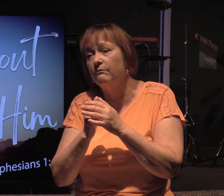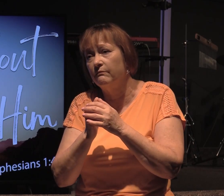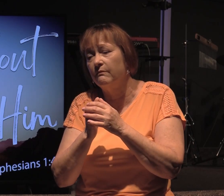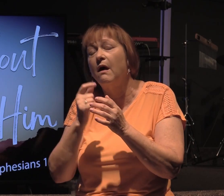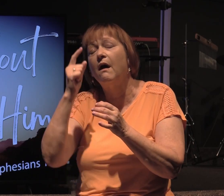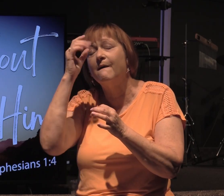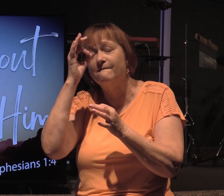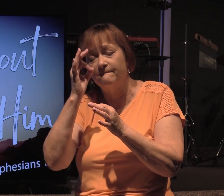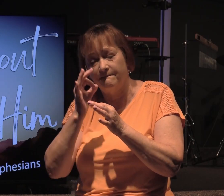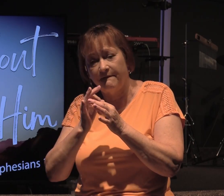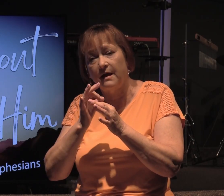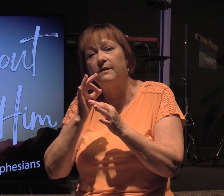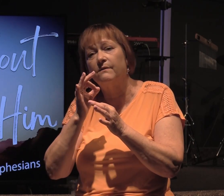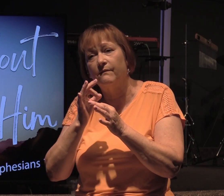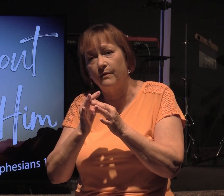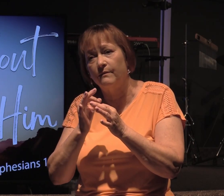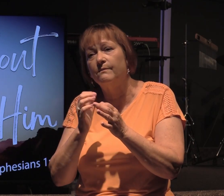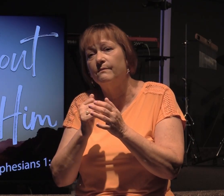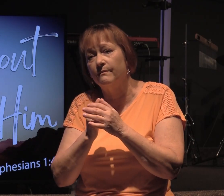Faithful.